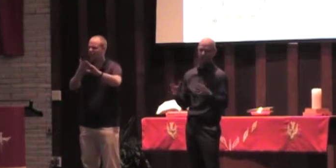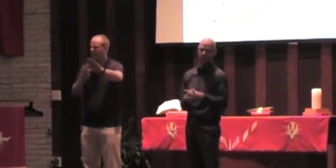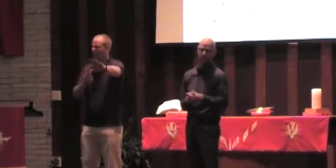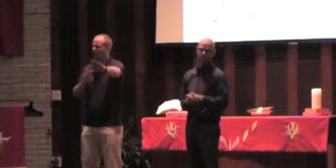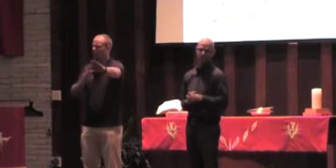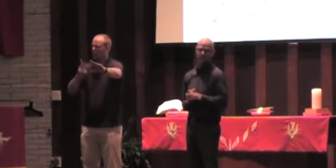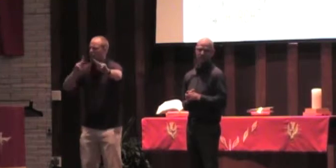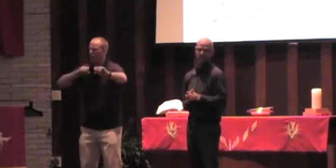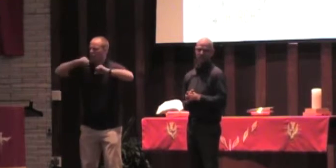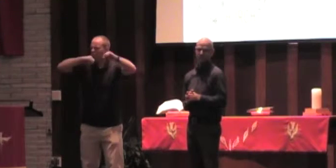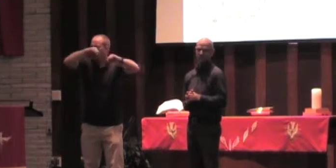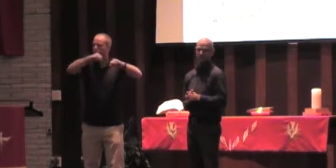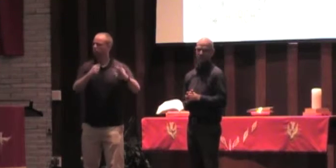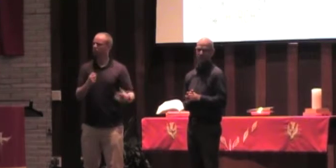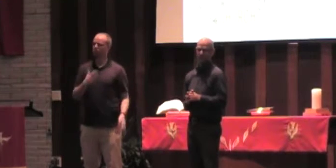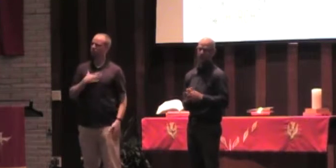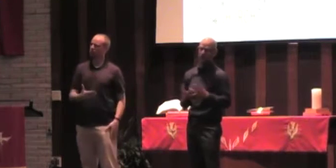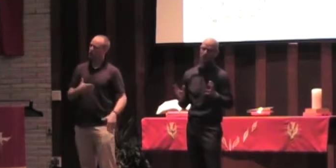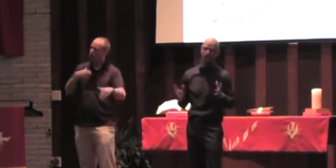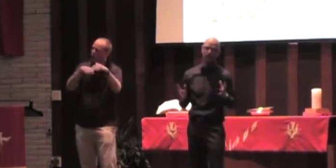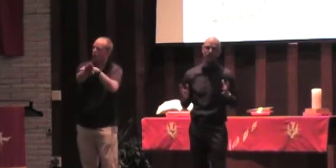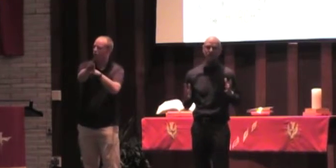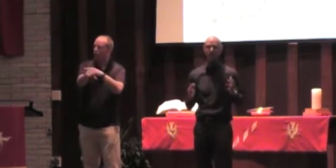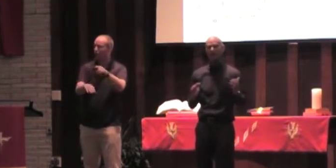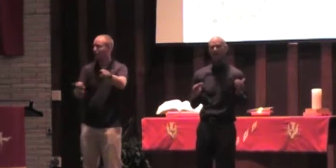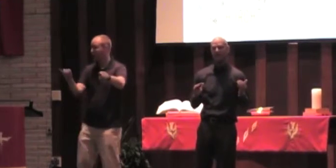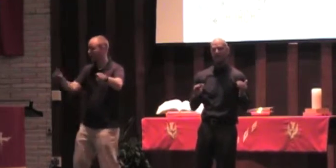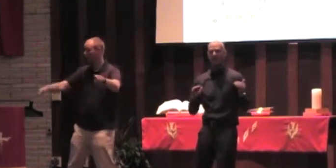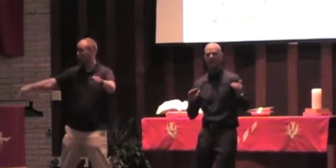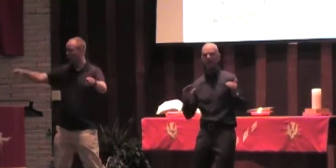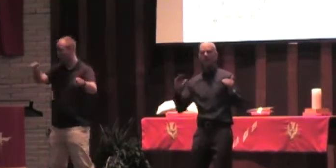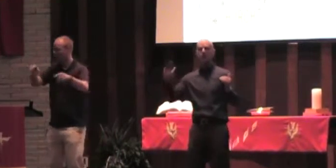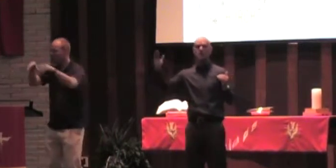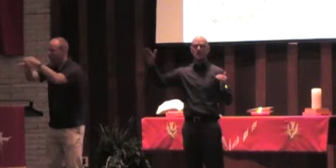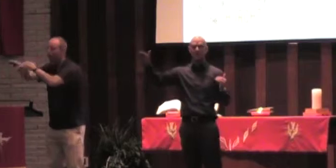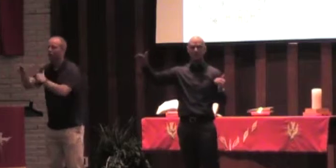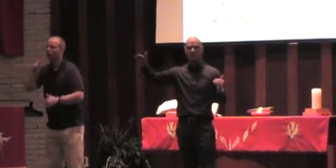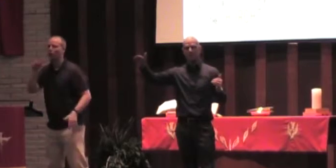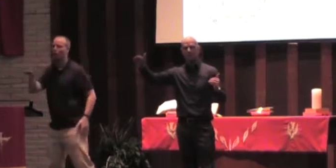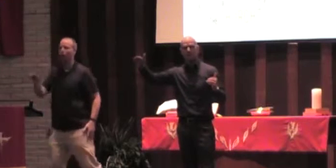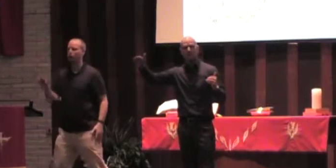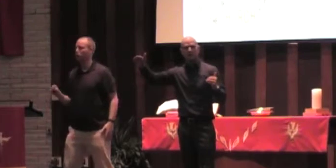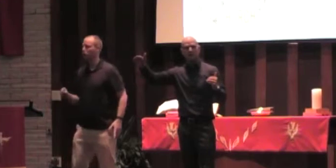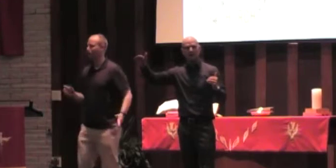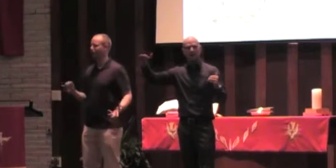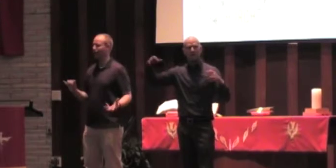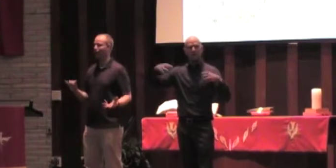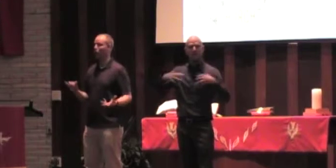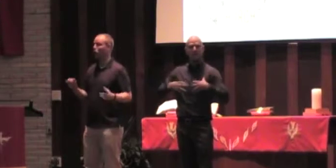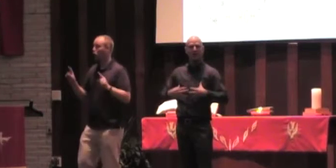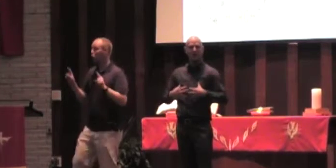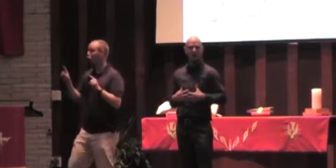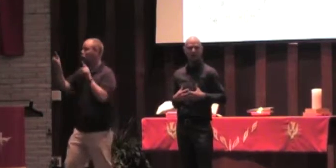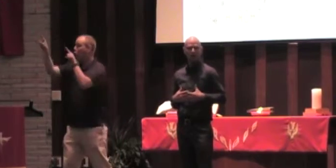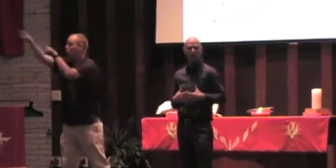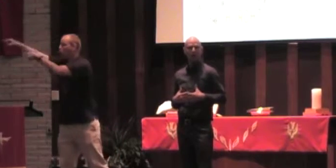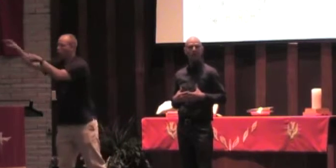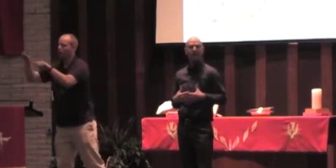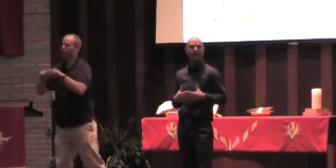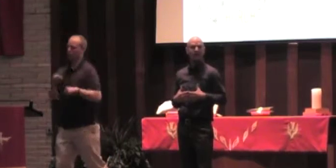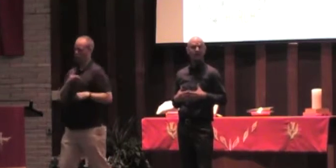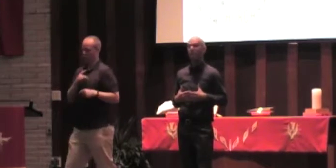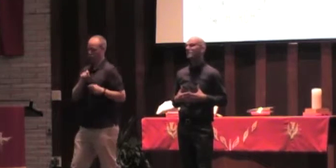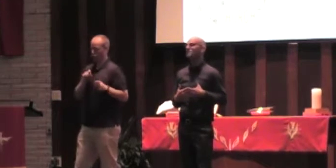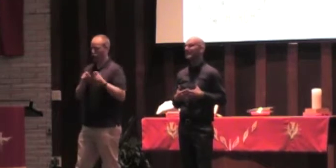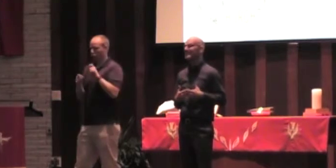like you guys are doing. And let me be really clear. You don't have to like go somewhere. I think it's more of a posture in our